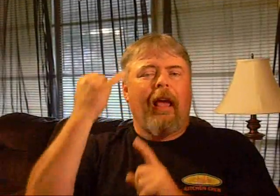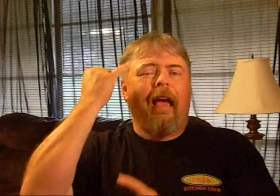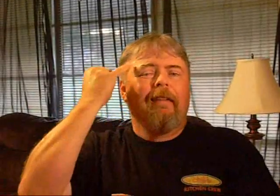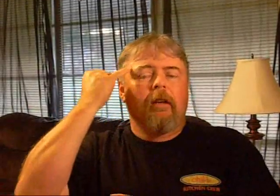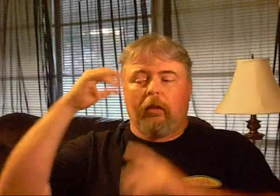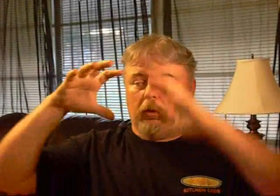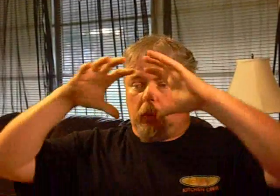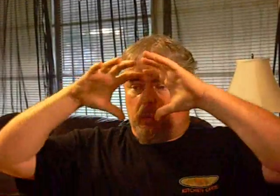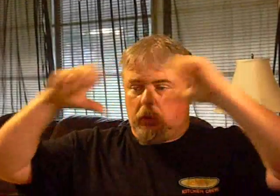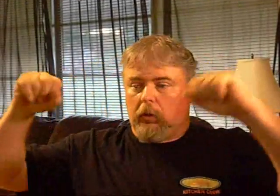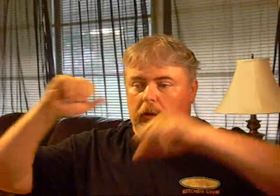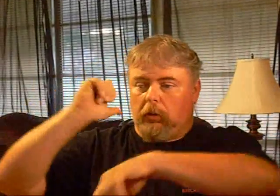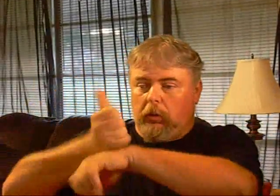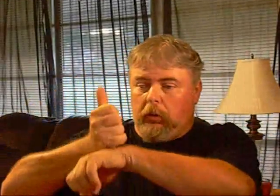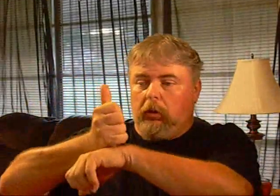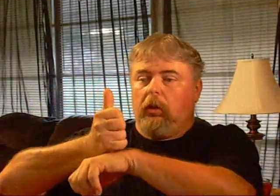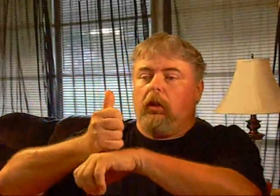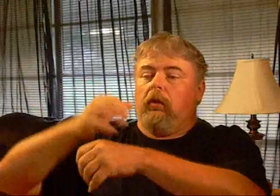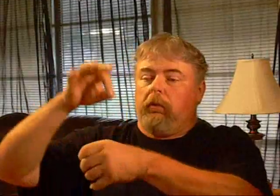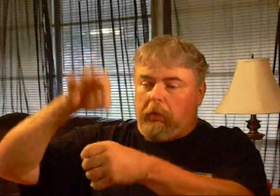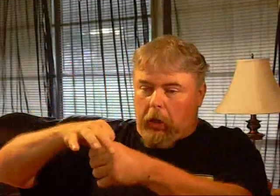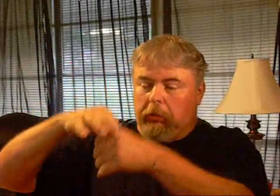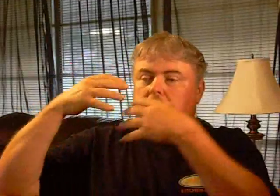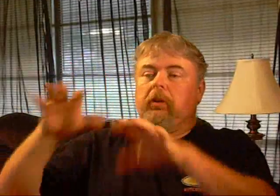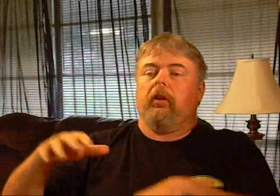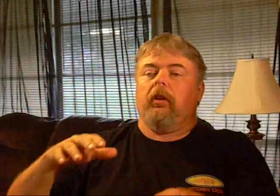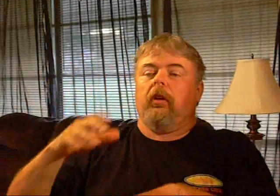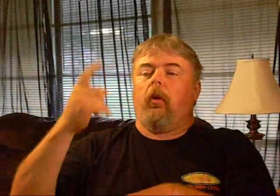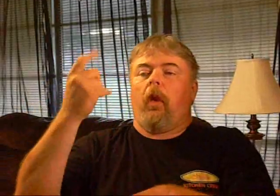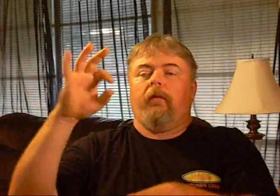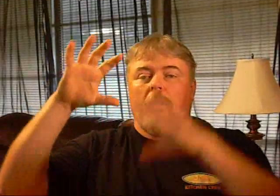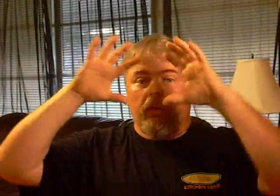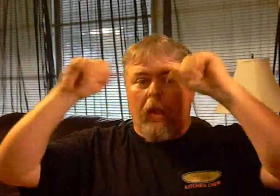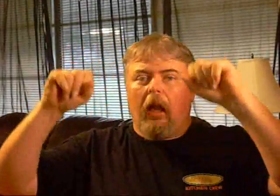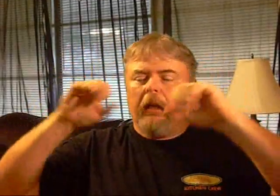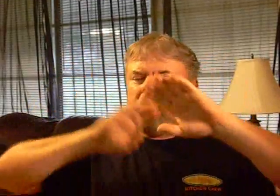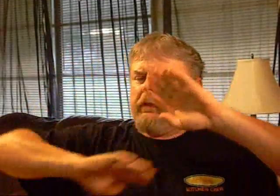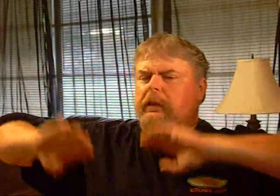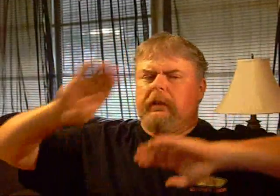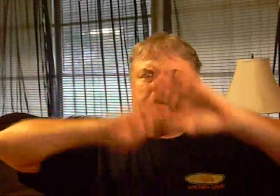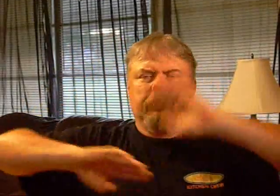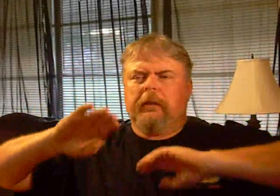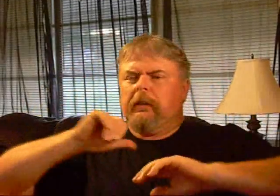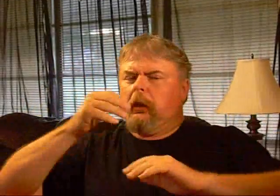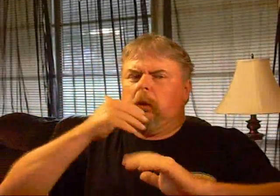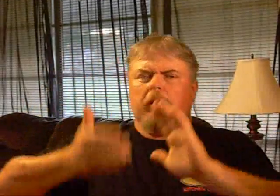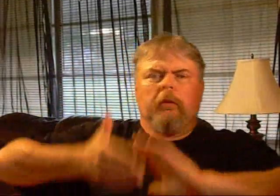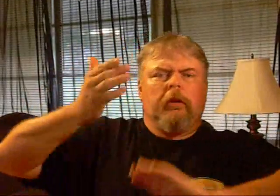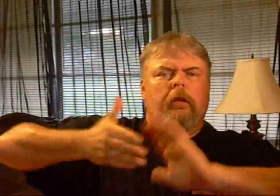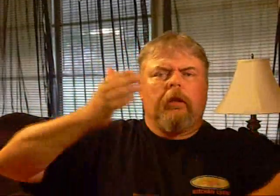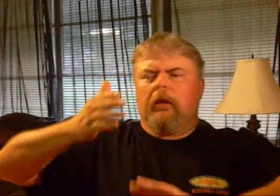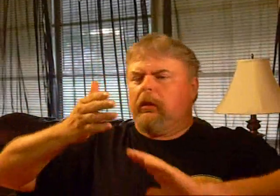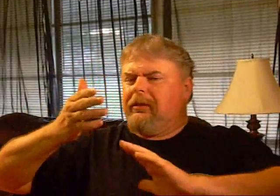the haunted season. A chase through the Rockies. With an enemy you won't see coming.